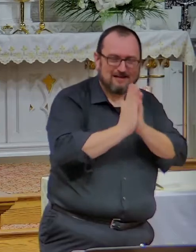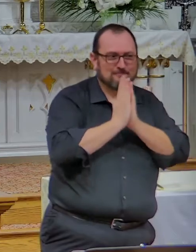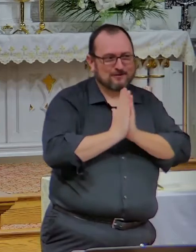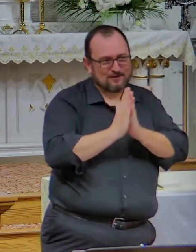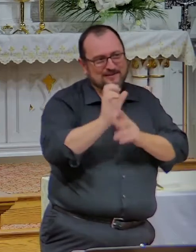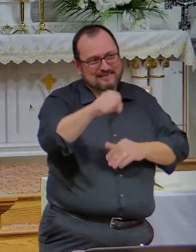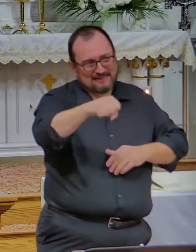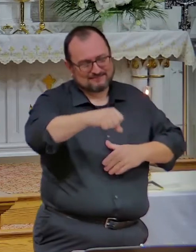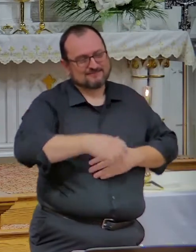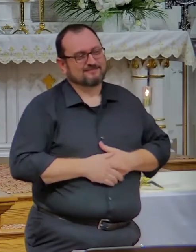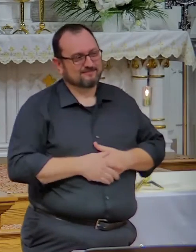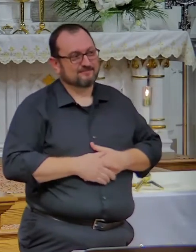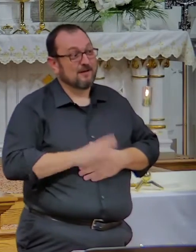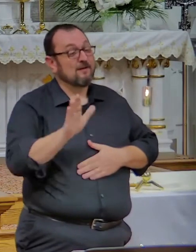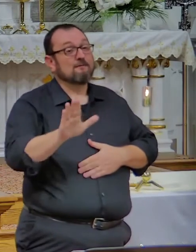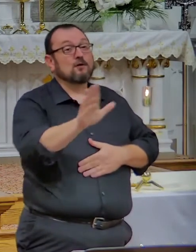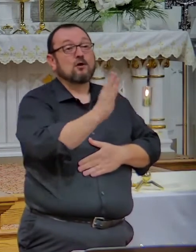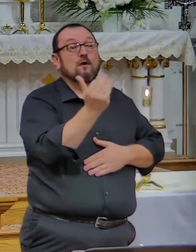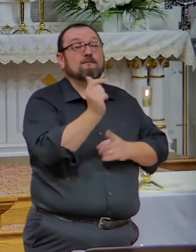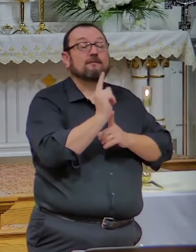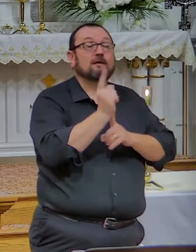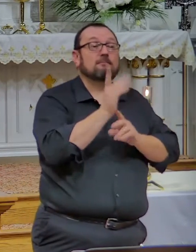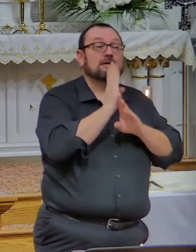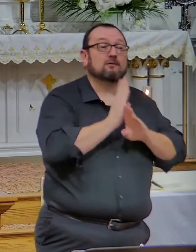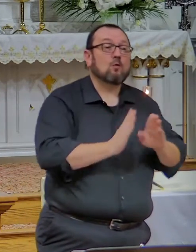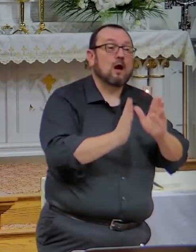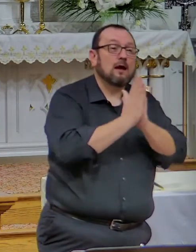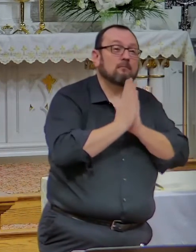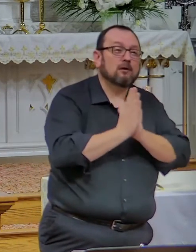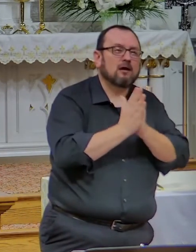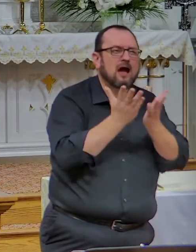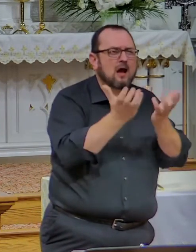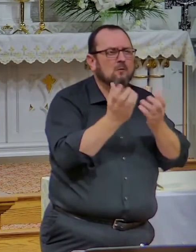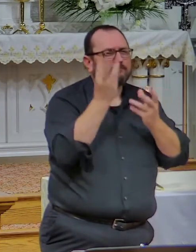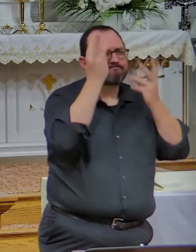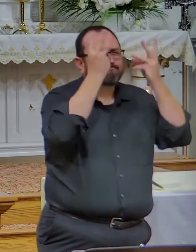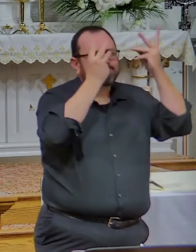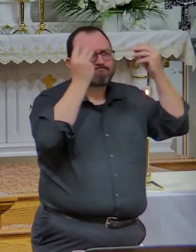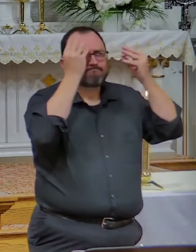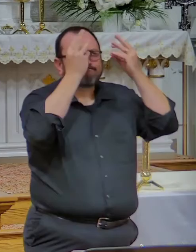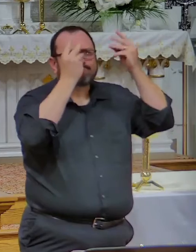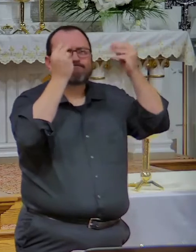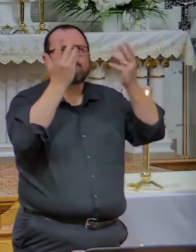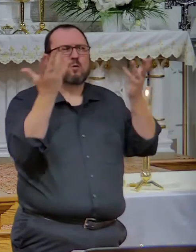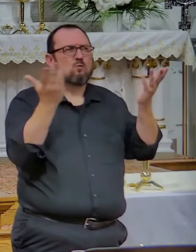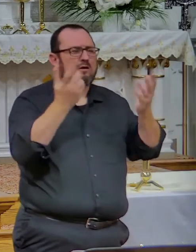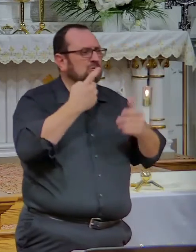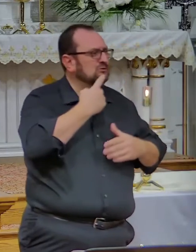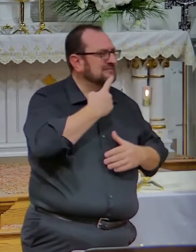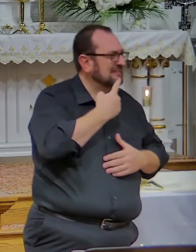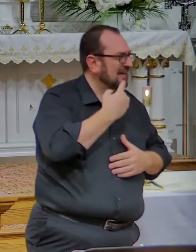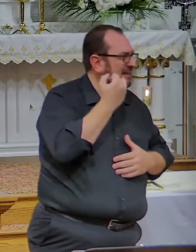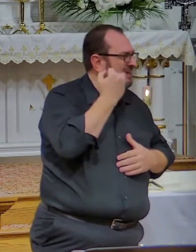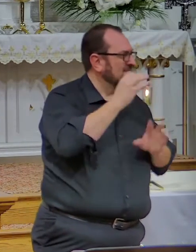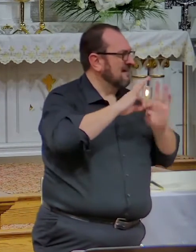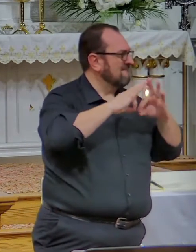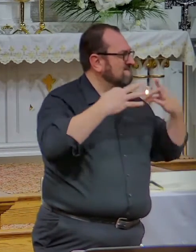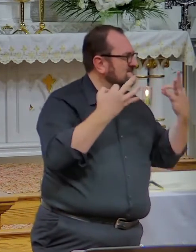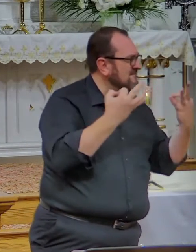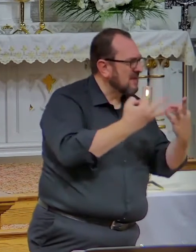For your 15 minutes of quiet prayer this week. I want you to reflect on what you would say to a relative,